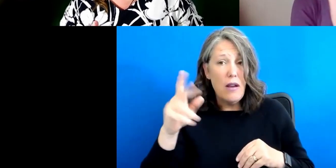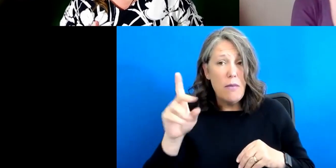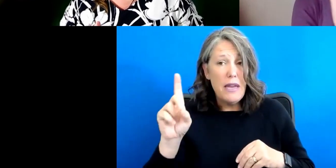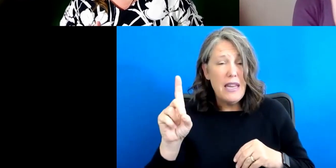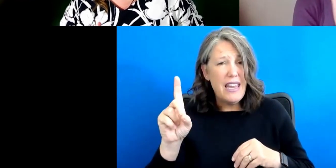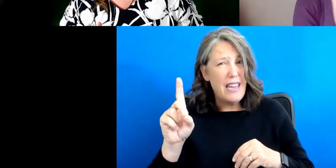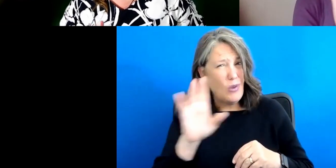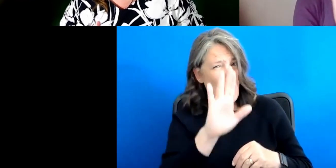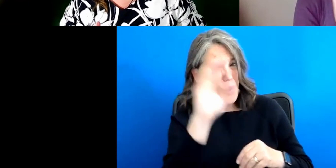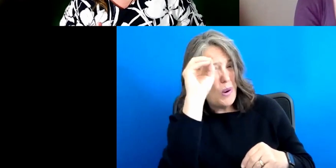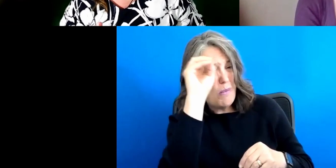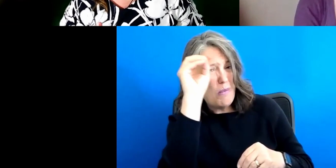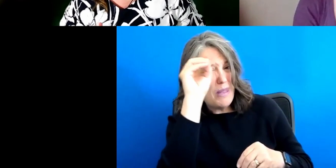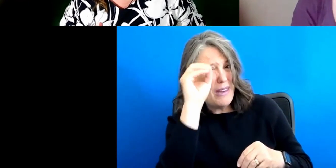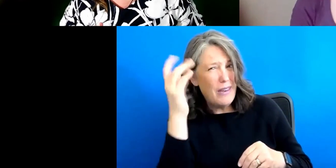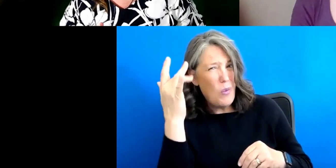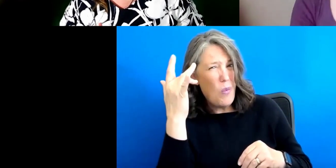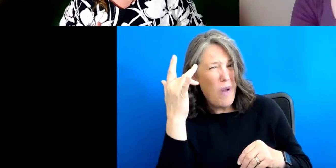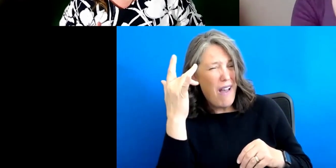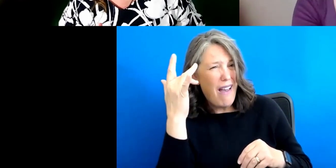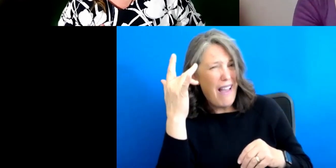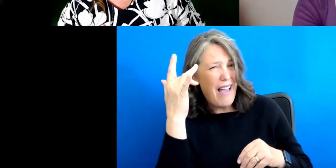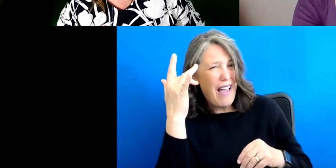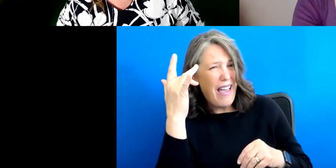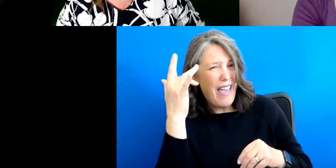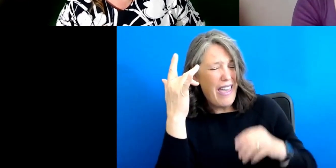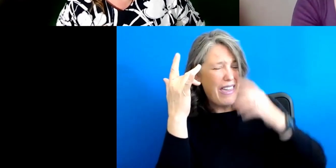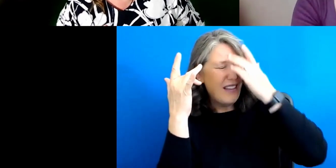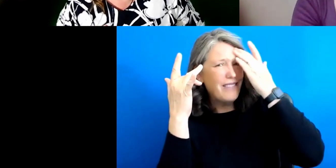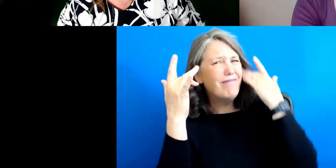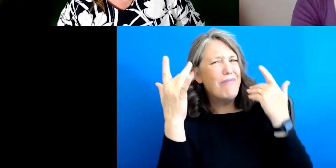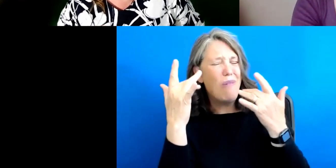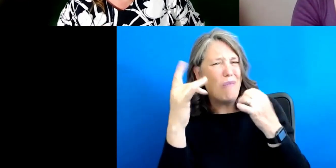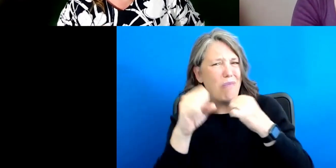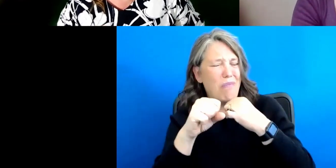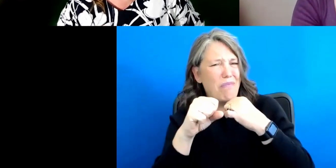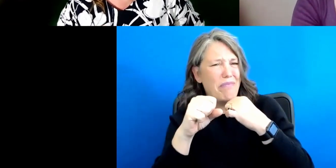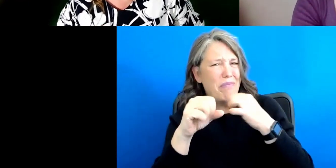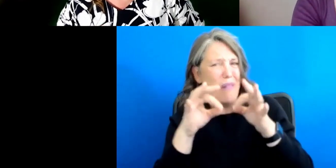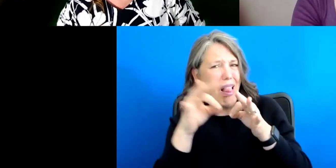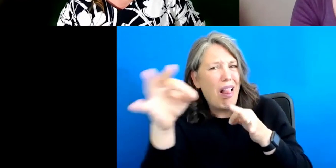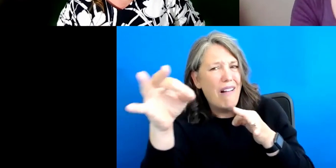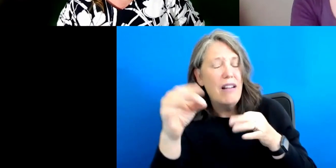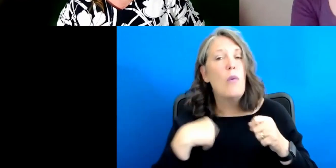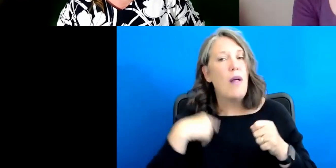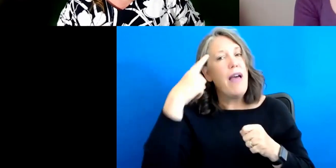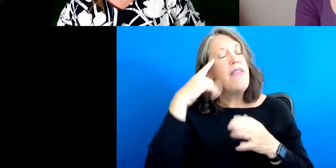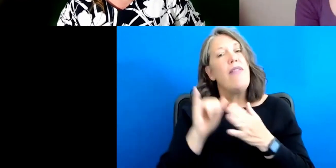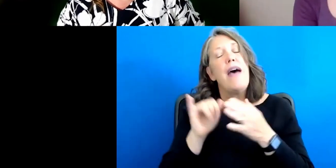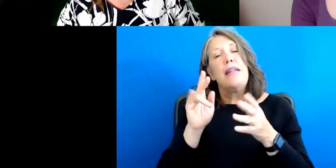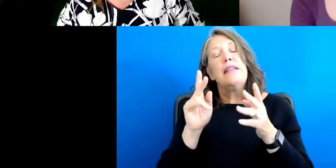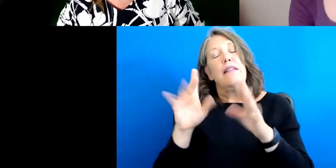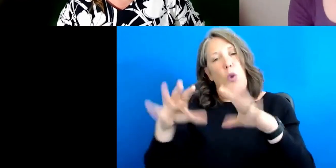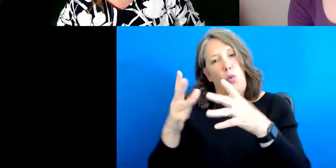hesitation to get the job done? So I think that goes to, again, the opposition. There were several